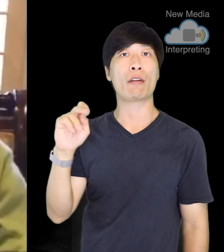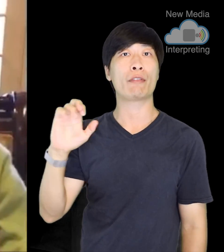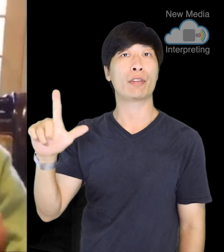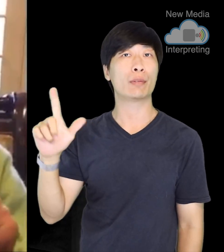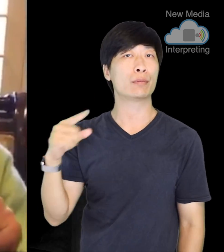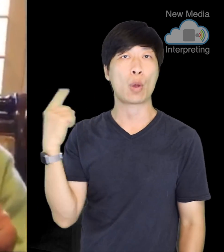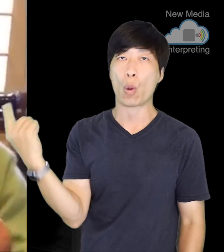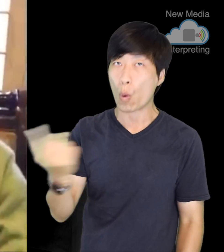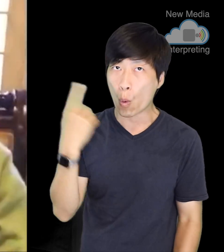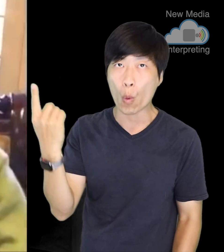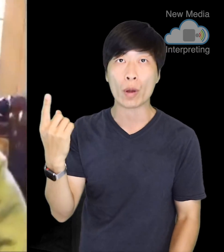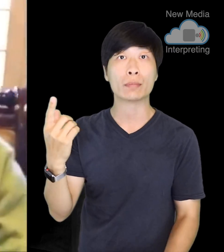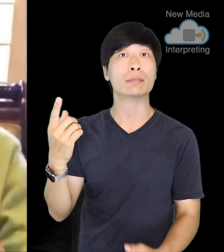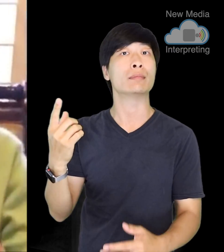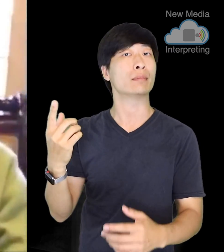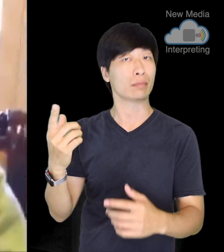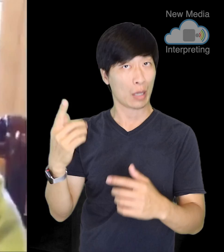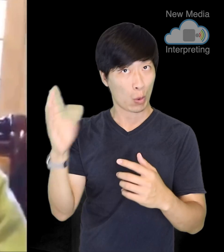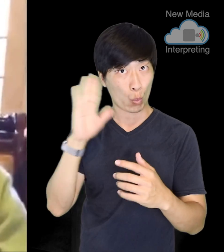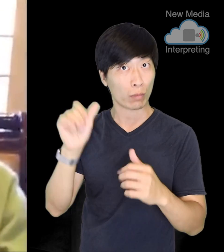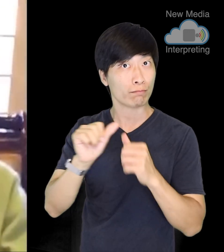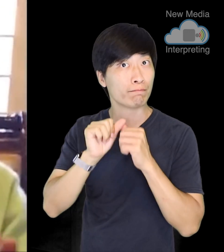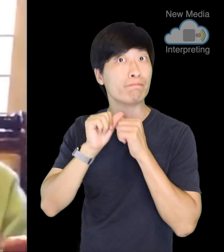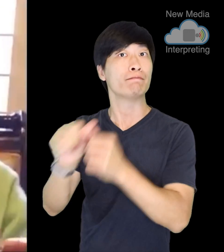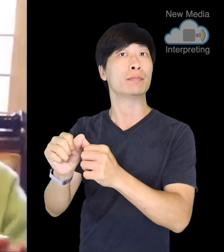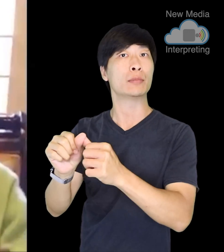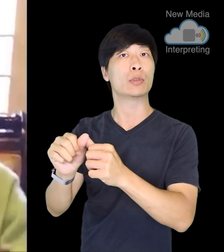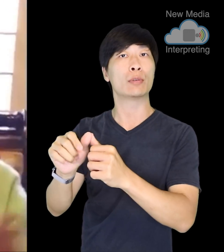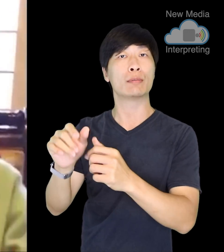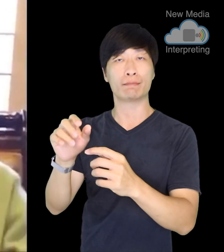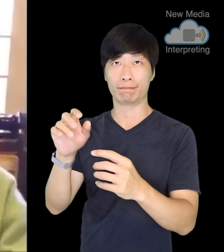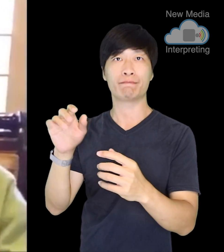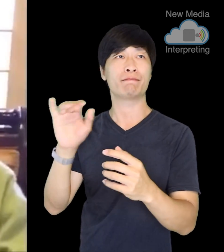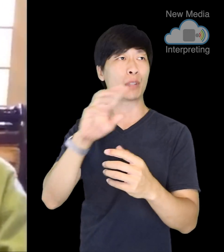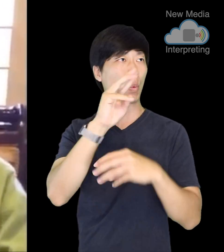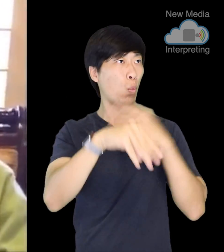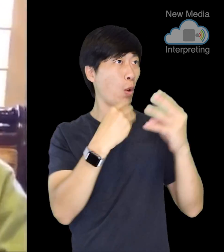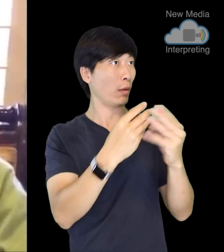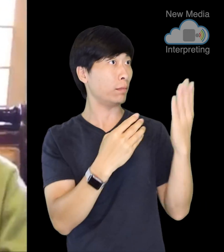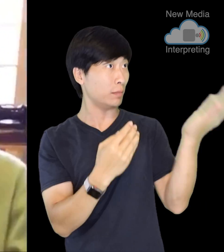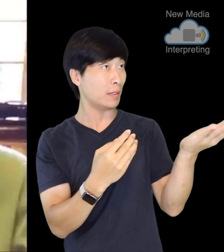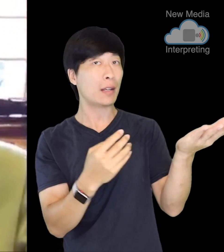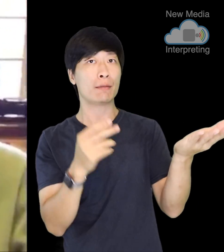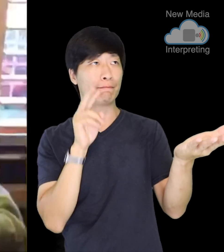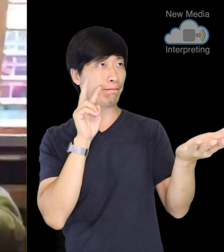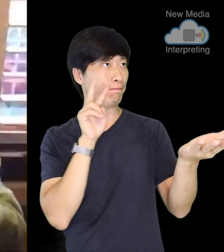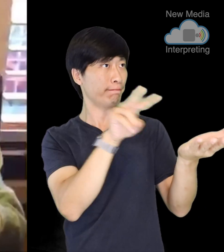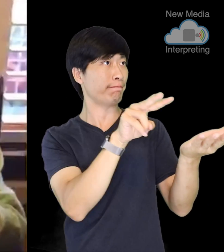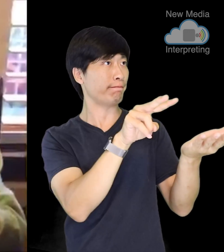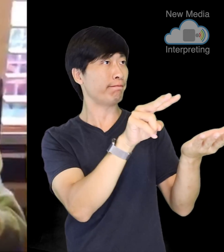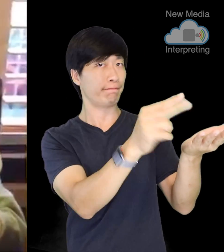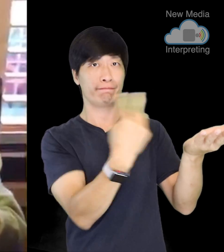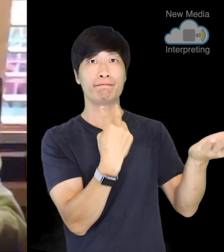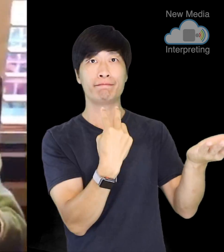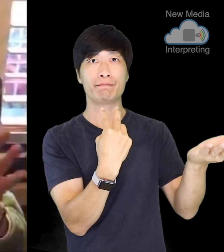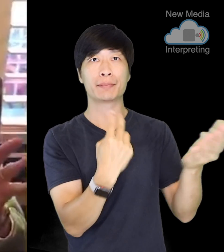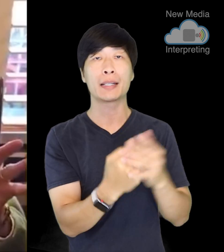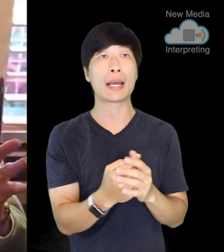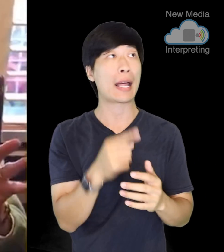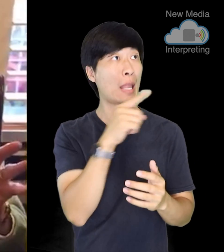and always will be a reflection of the world right outside our window. That world may change and evolve,